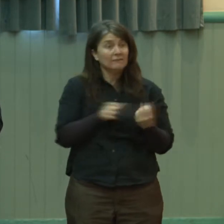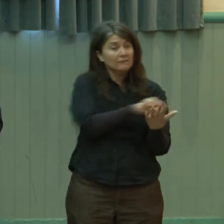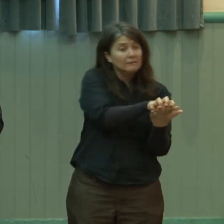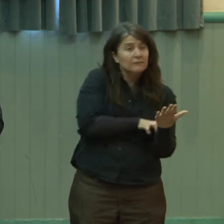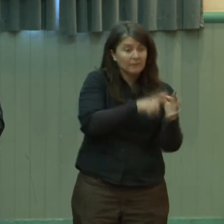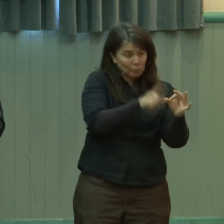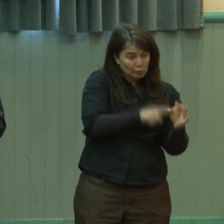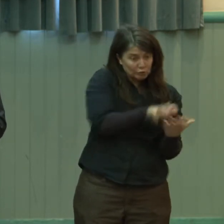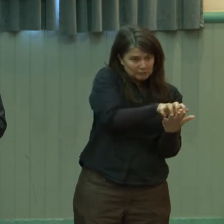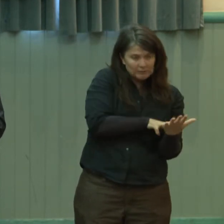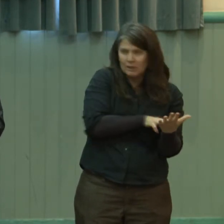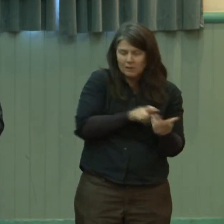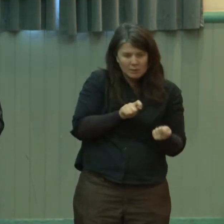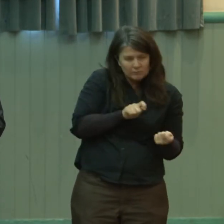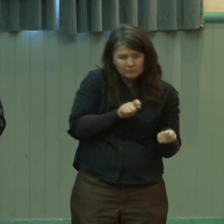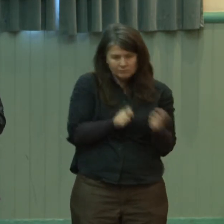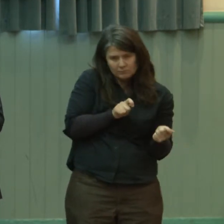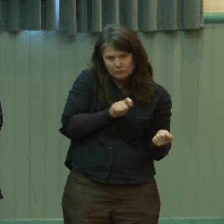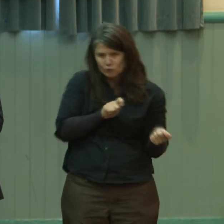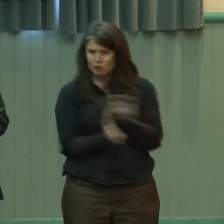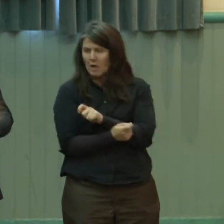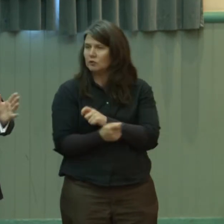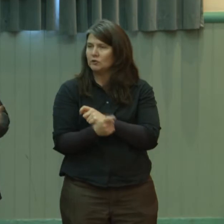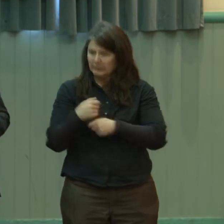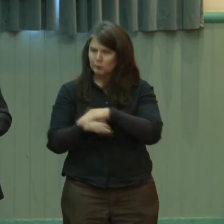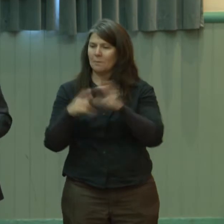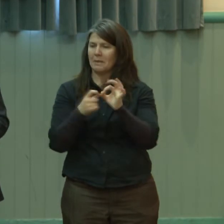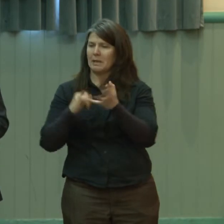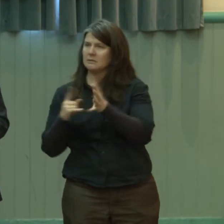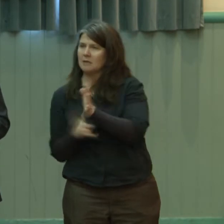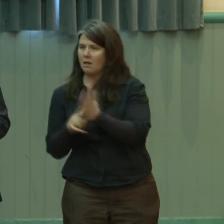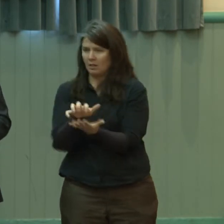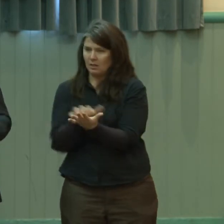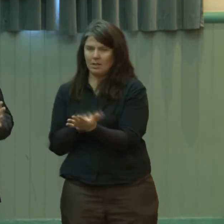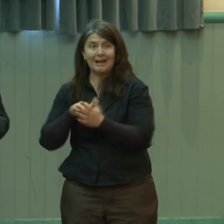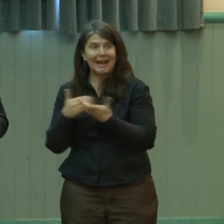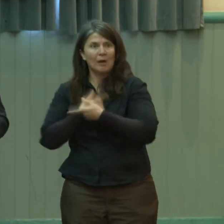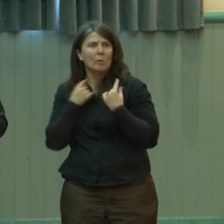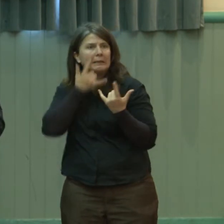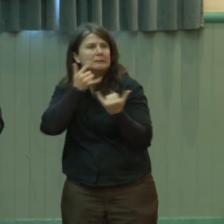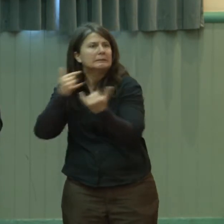instruments into British Sign Language. We're just testing it now amongst 600 people in the country.